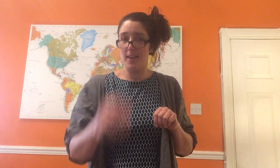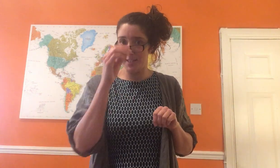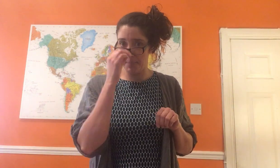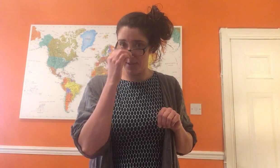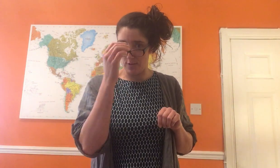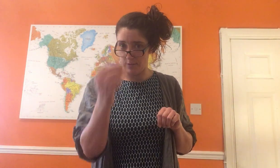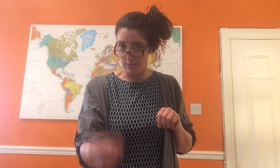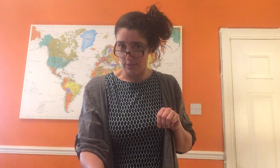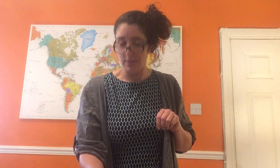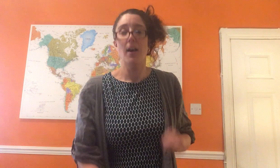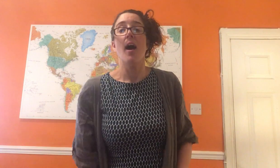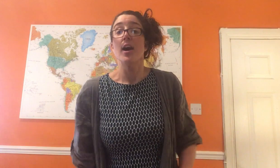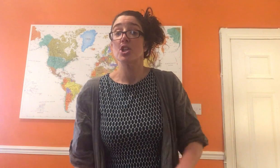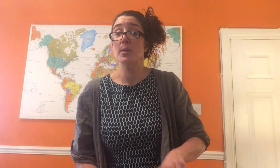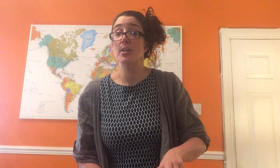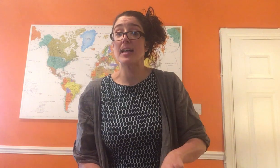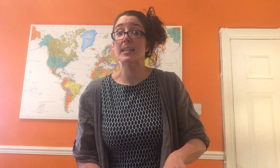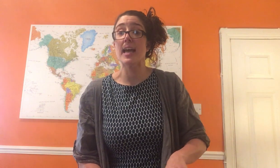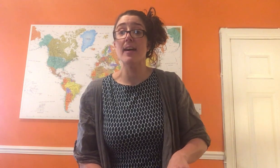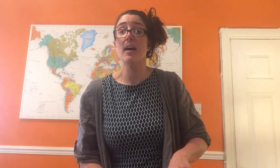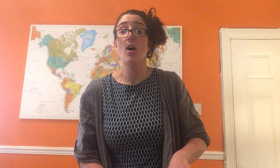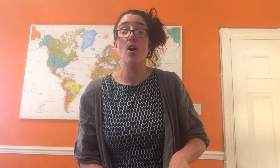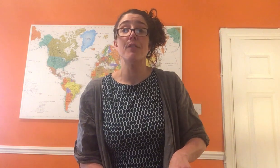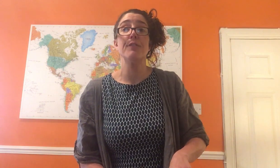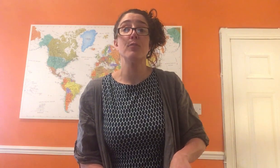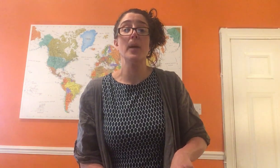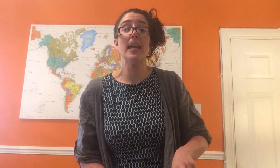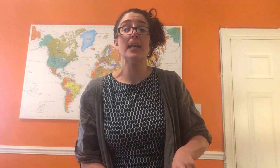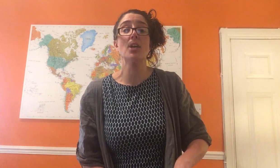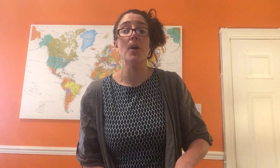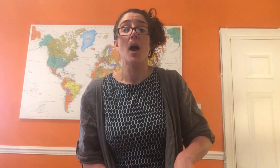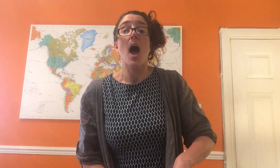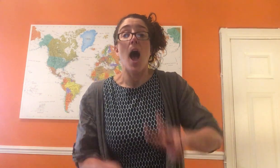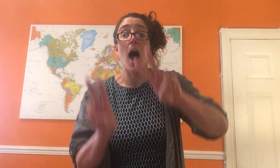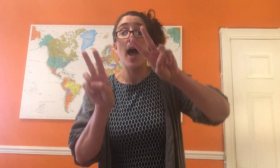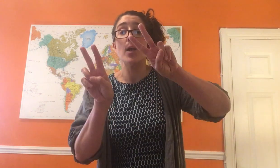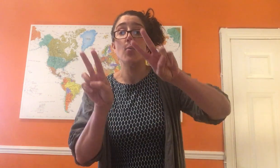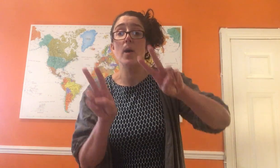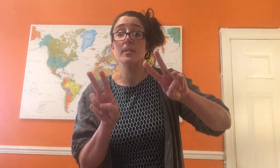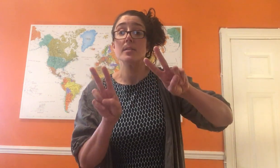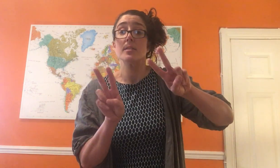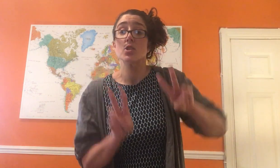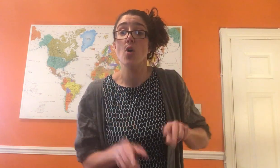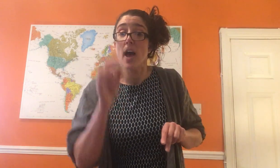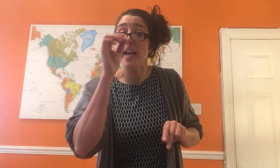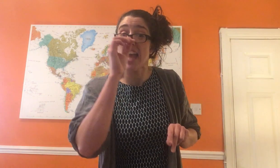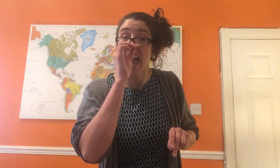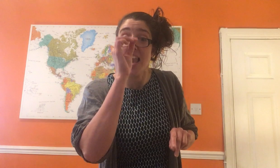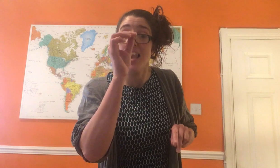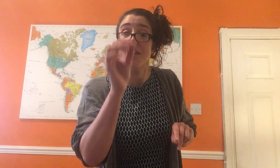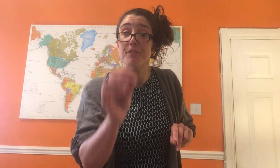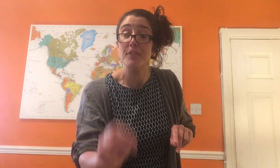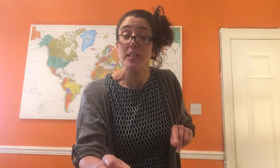there's his big trunk. Should we do that together? Off we go. I once saw an elephant.